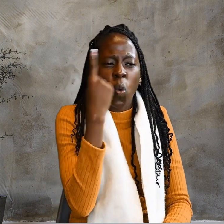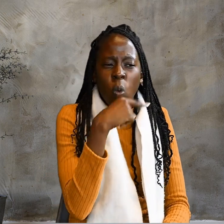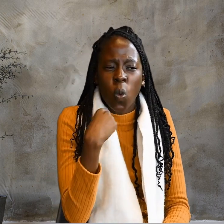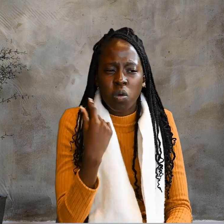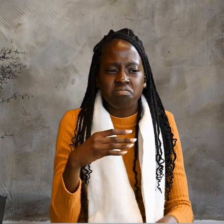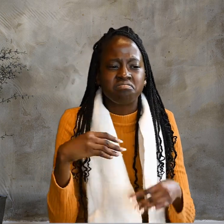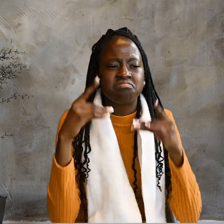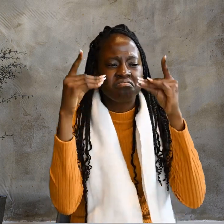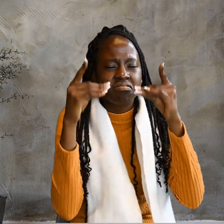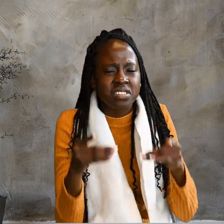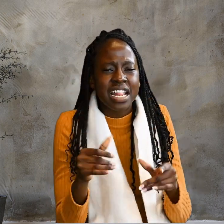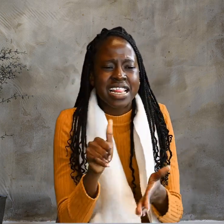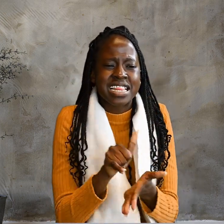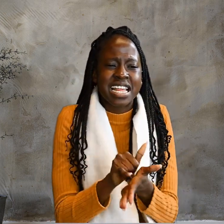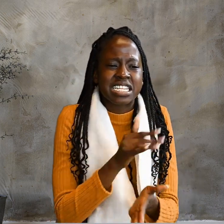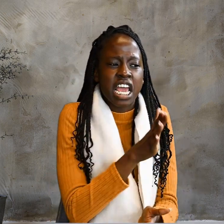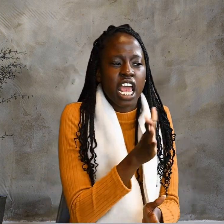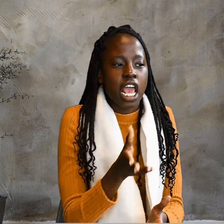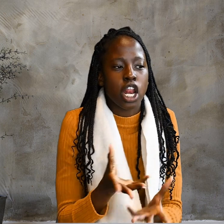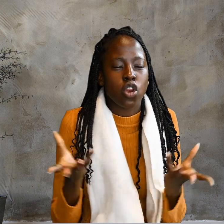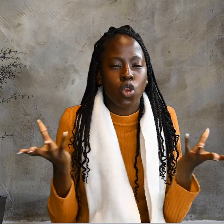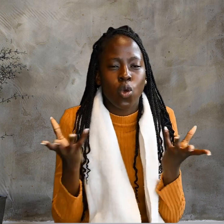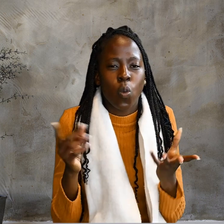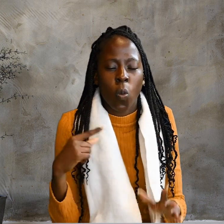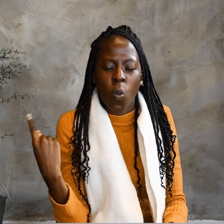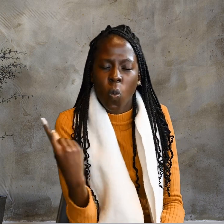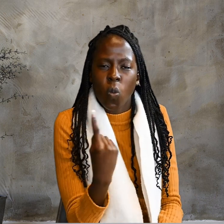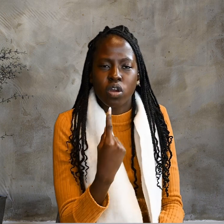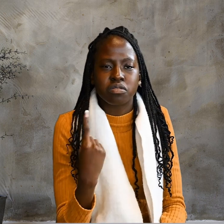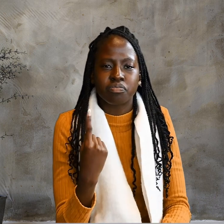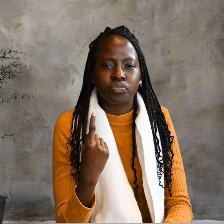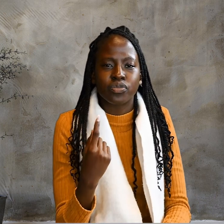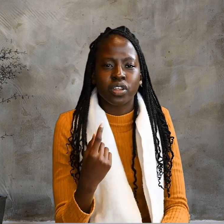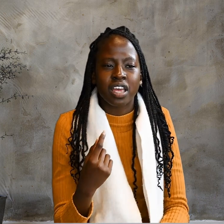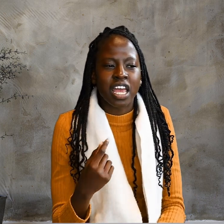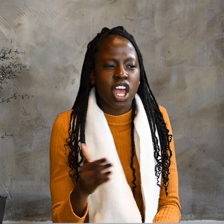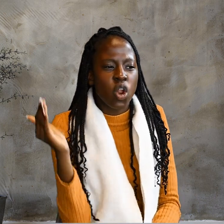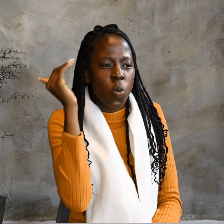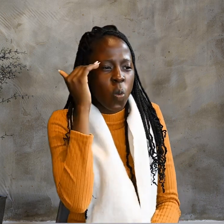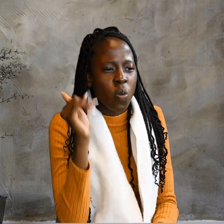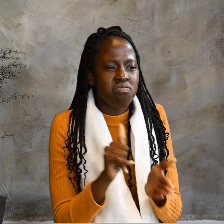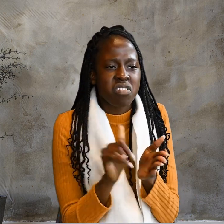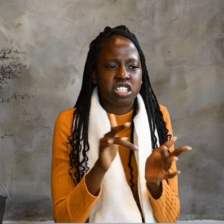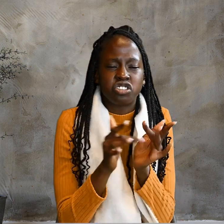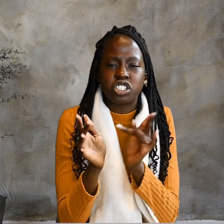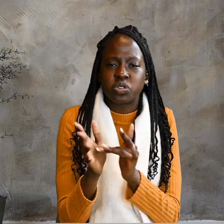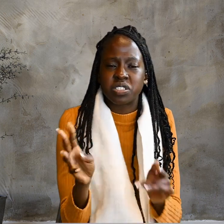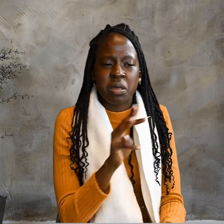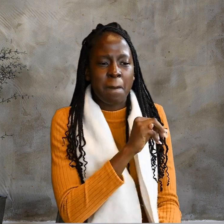anyone who acknowledged that Jesus was the Messiah would be put out of the synagogue.